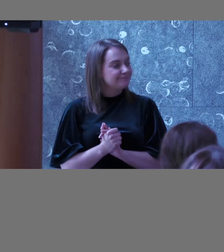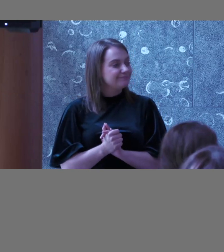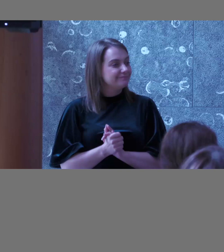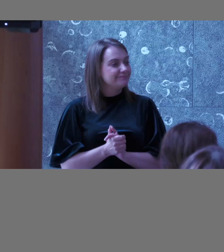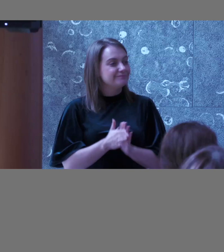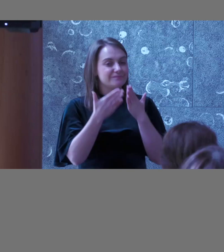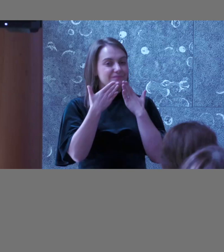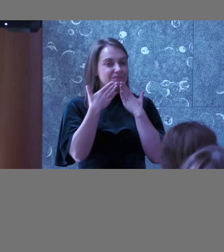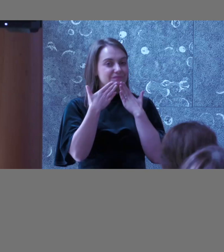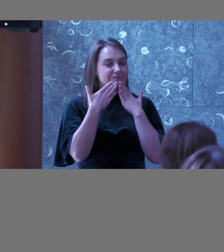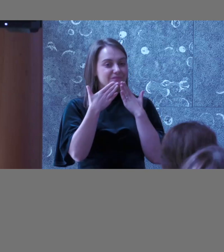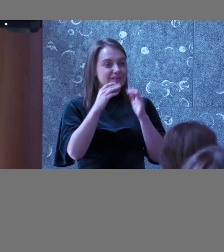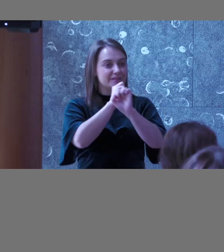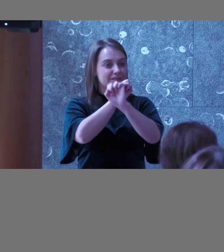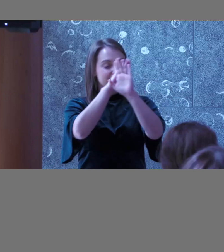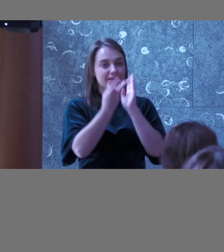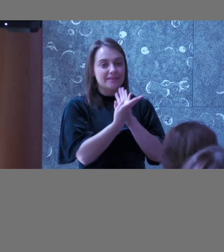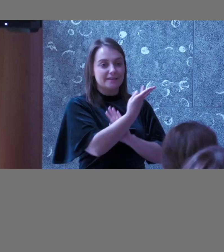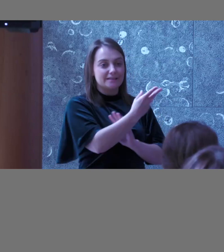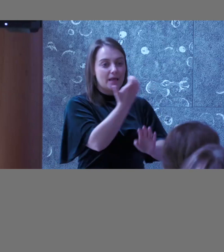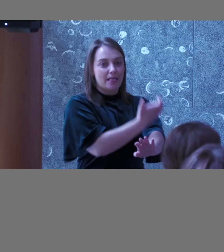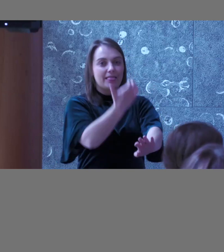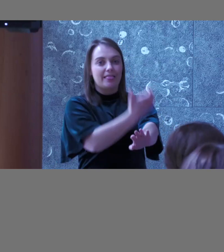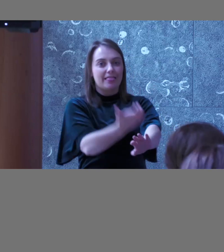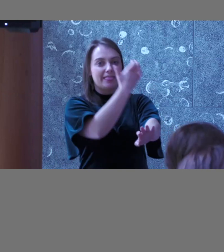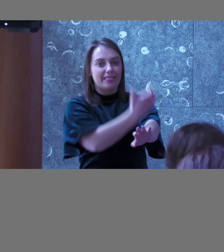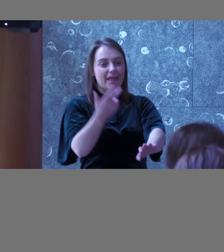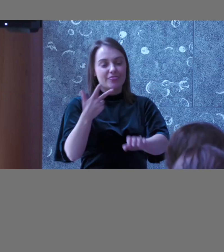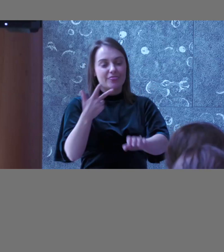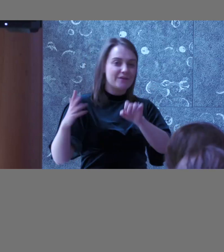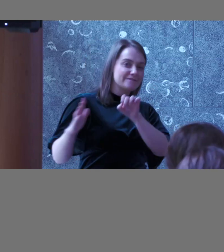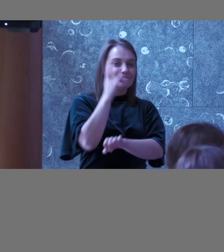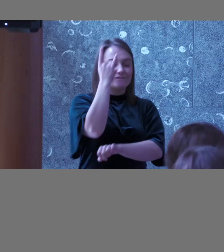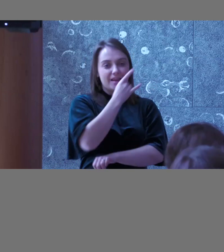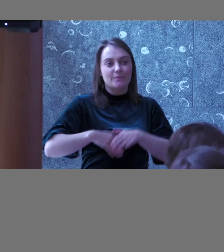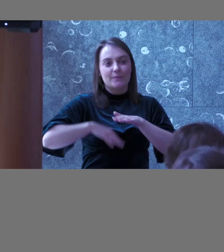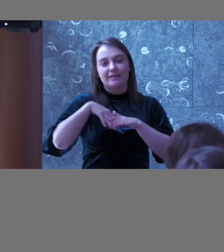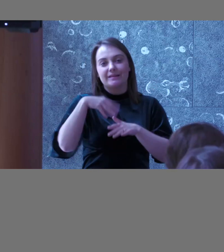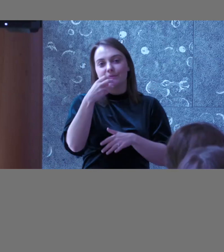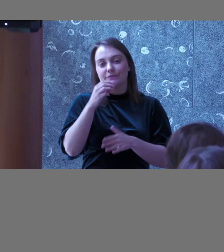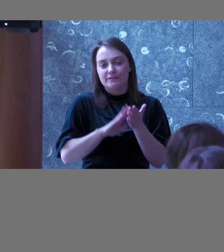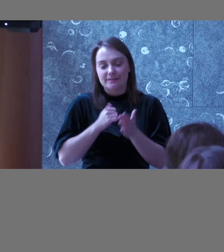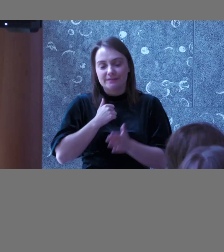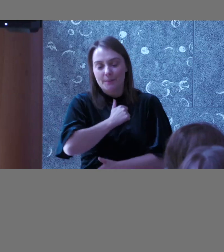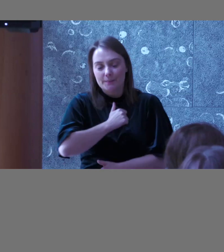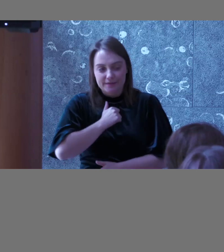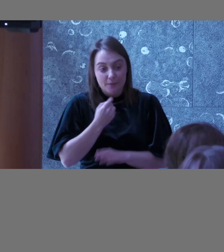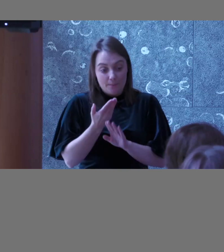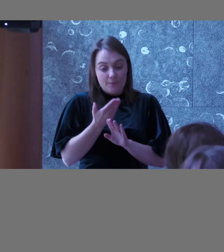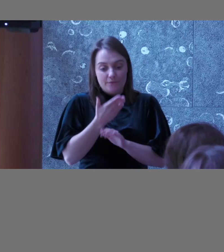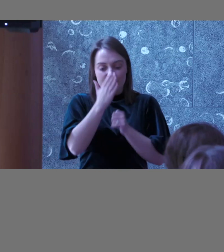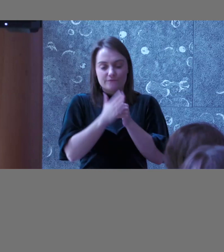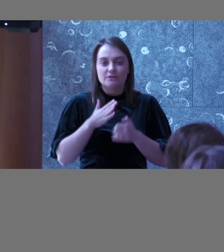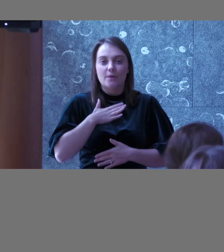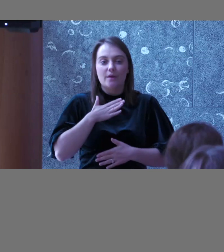right it's clear that this panel could last for three hours not just 40 minutes but before I wrap up I would like